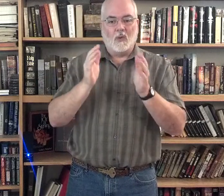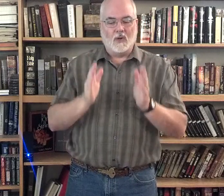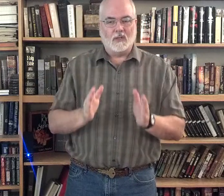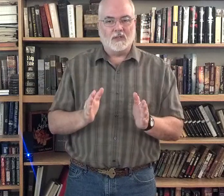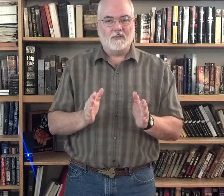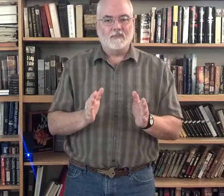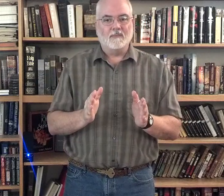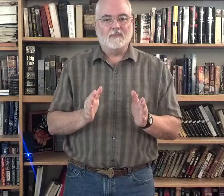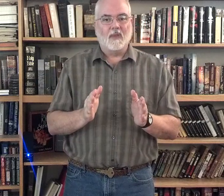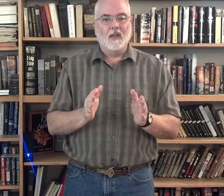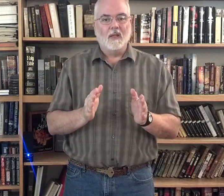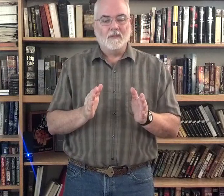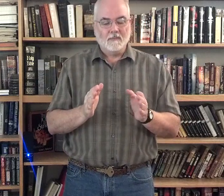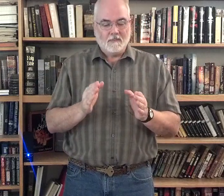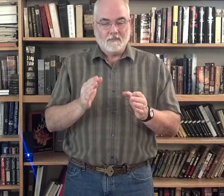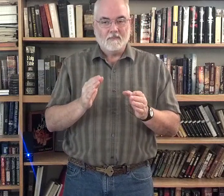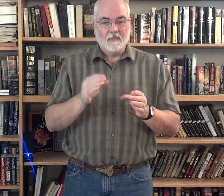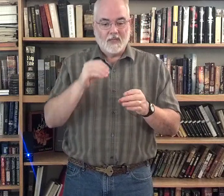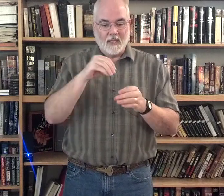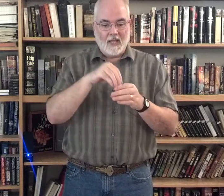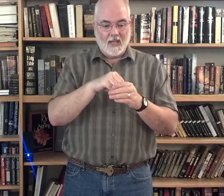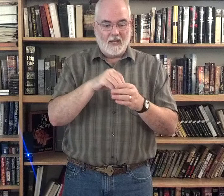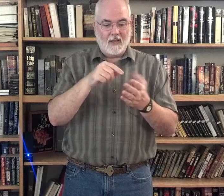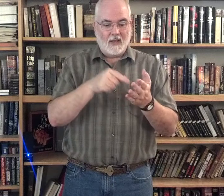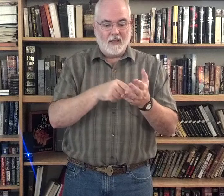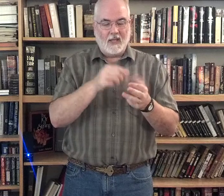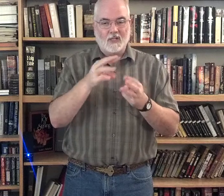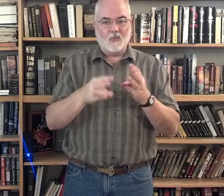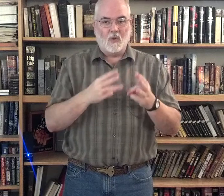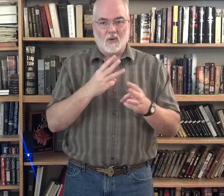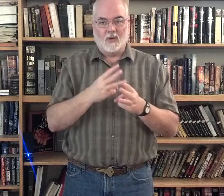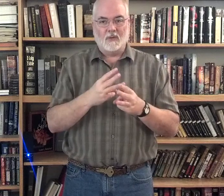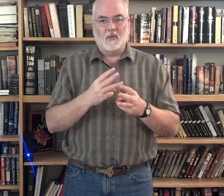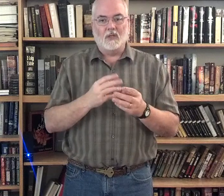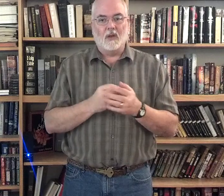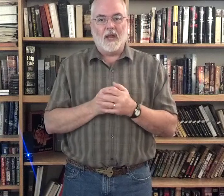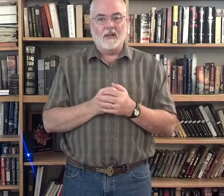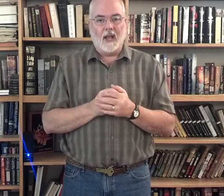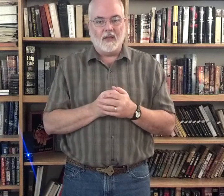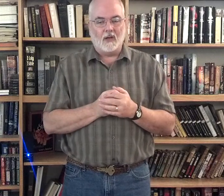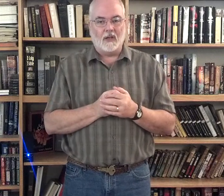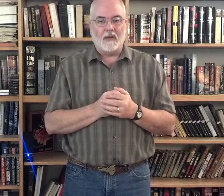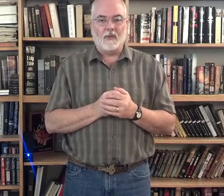in this world. Well, let's go ahead and add that on to that phrase.